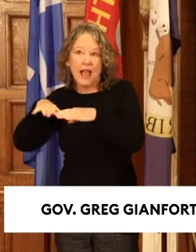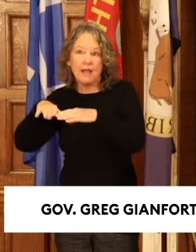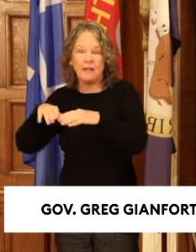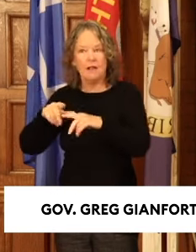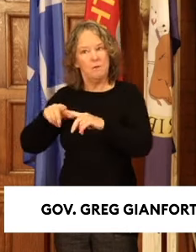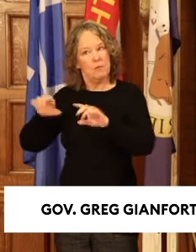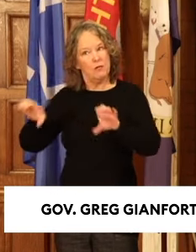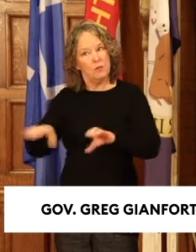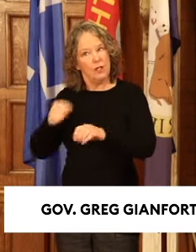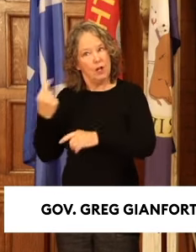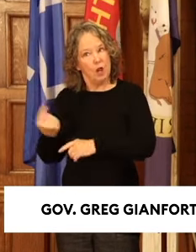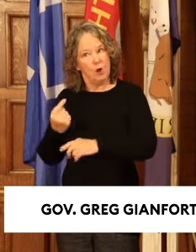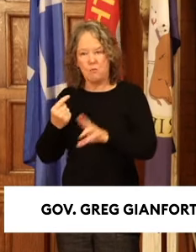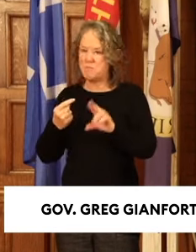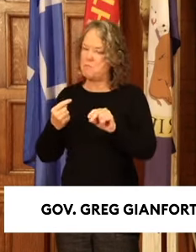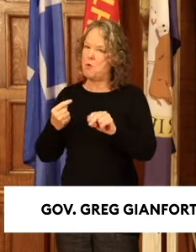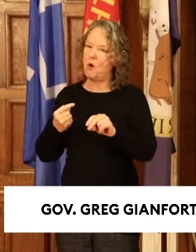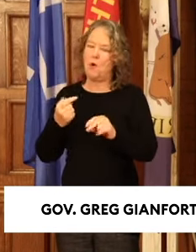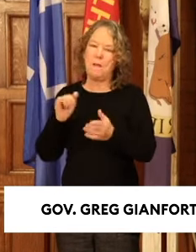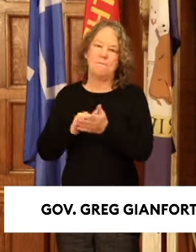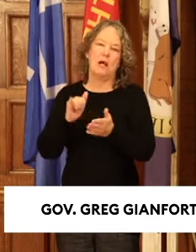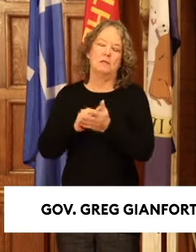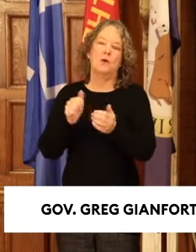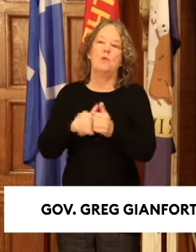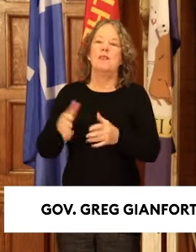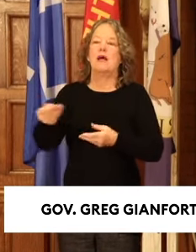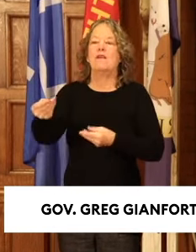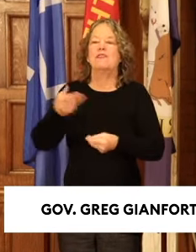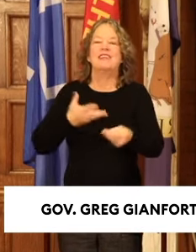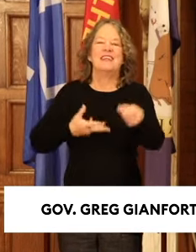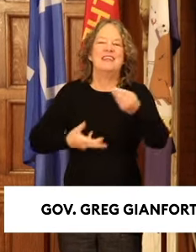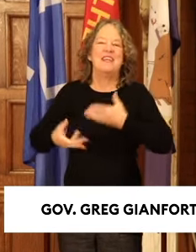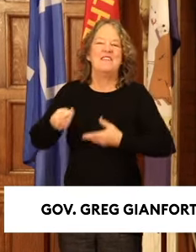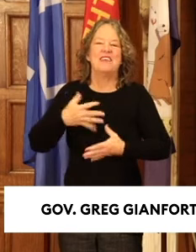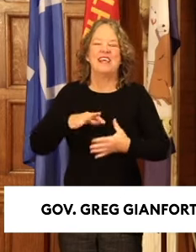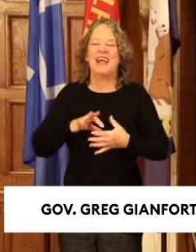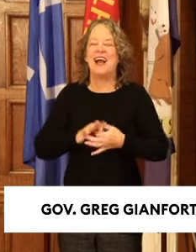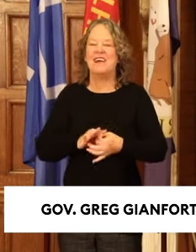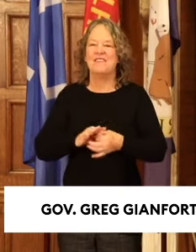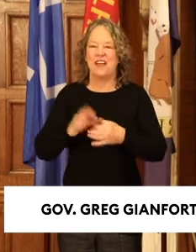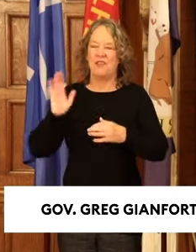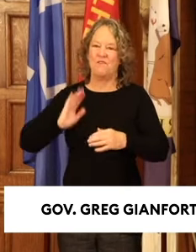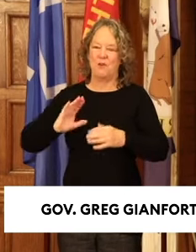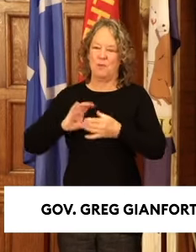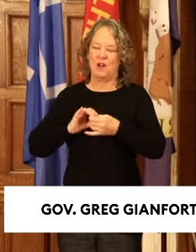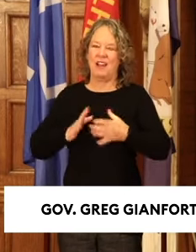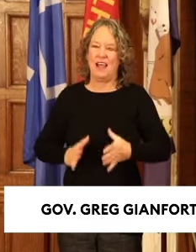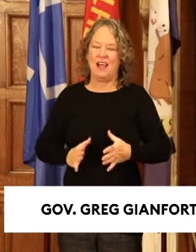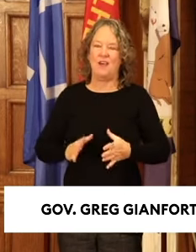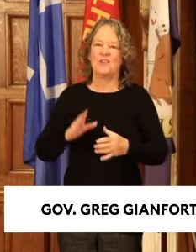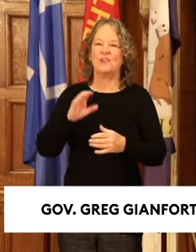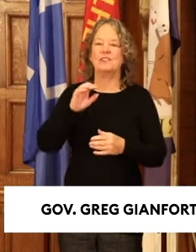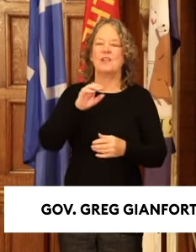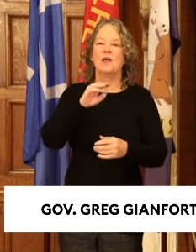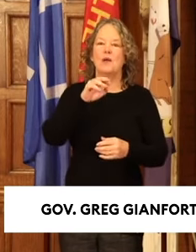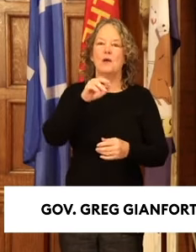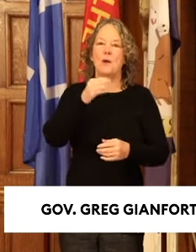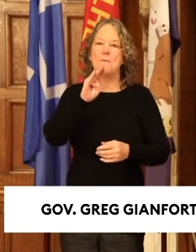expansion wouldn't have been possible without the generosity of the former landowners, Roger and Gail Burnett.